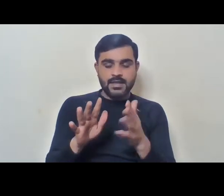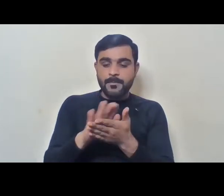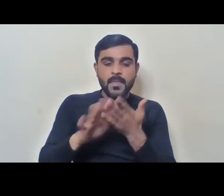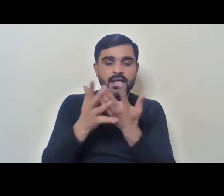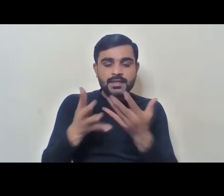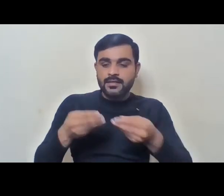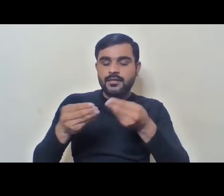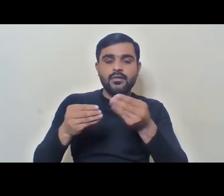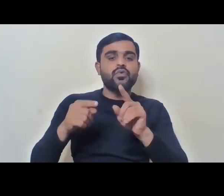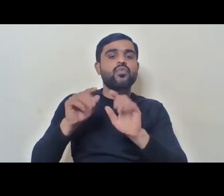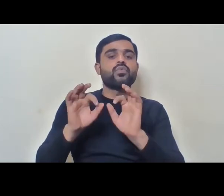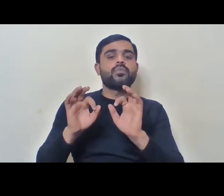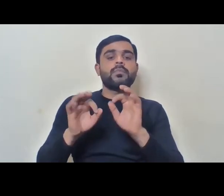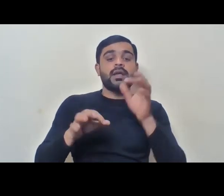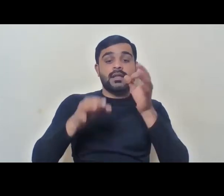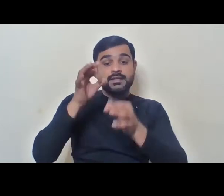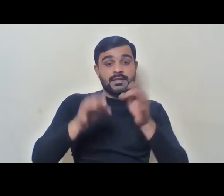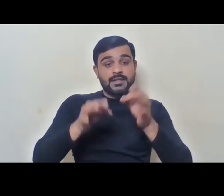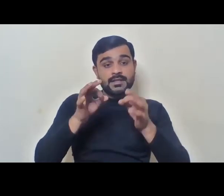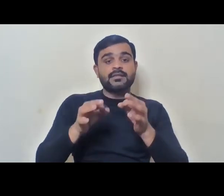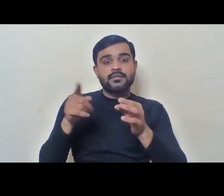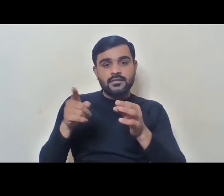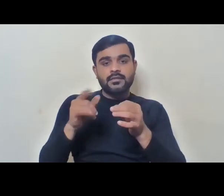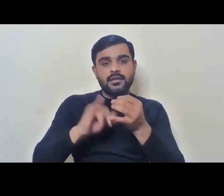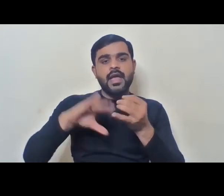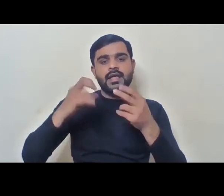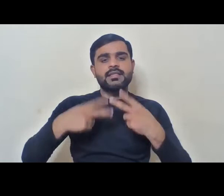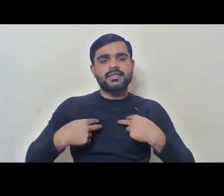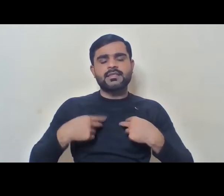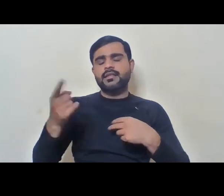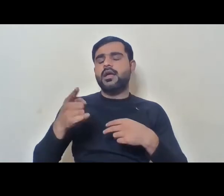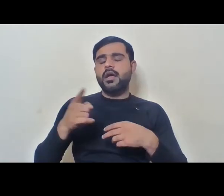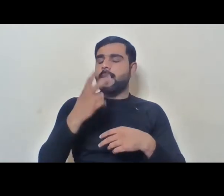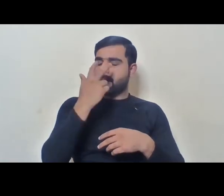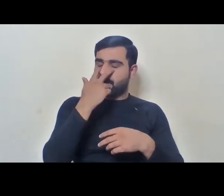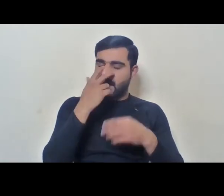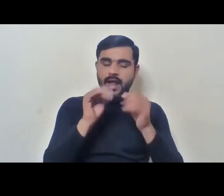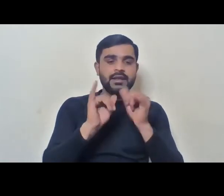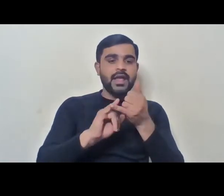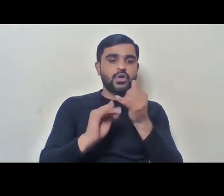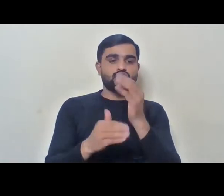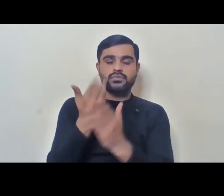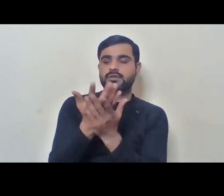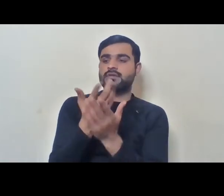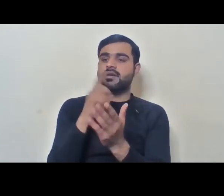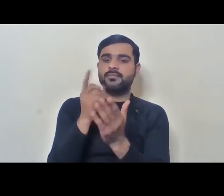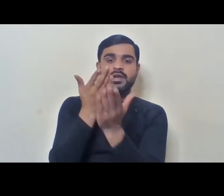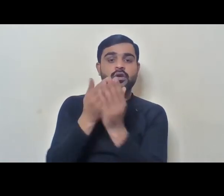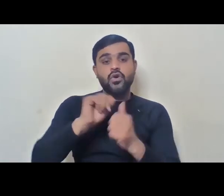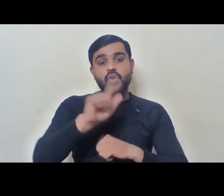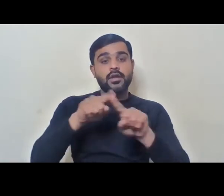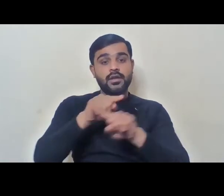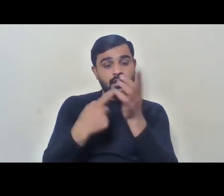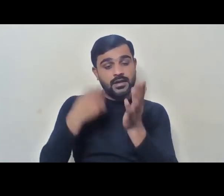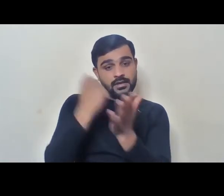judgment, in the case of National Federation of the Blind, the Supreme Court said that all the reservations must be done. They